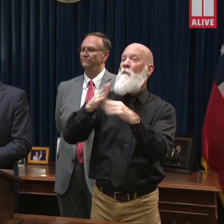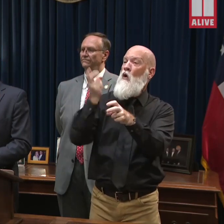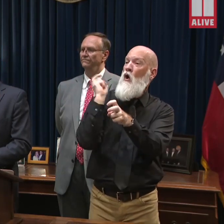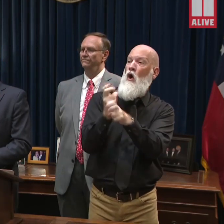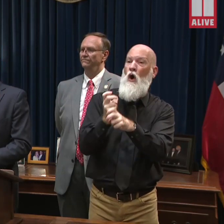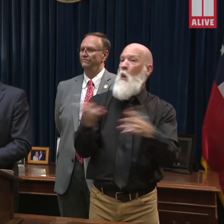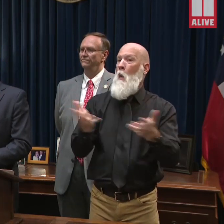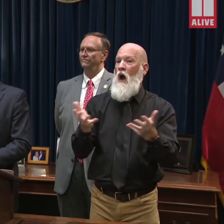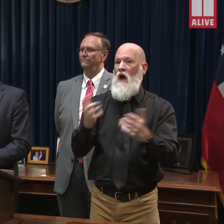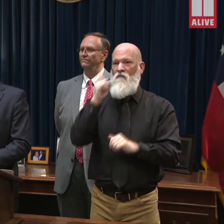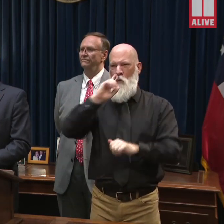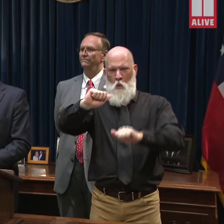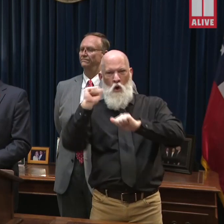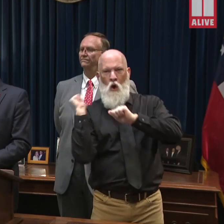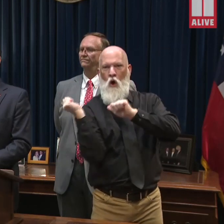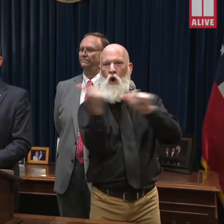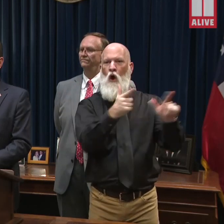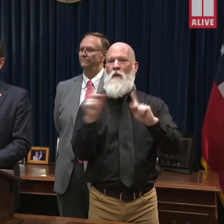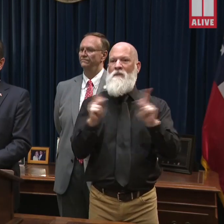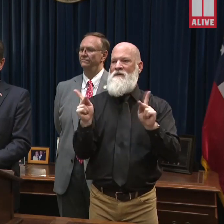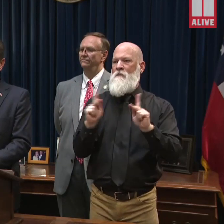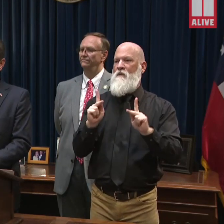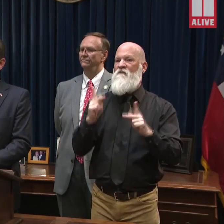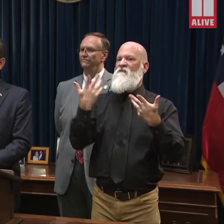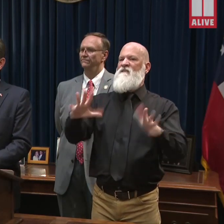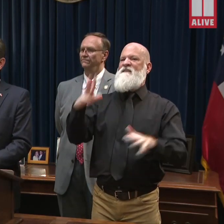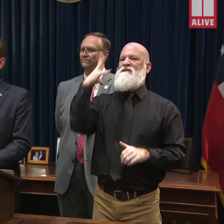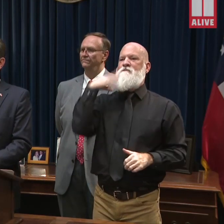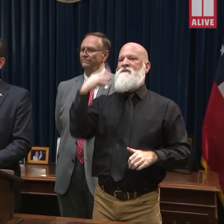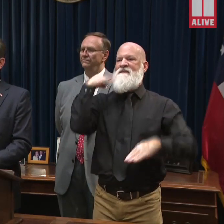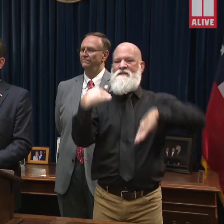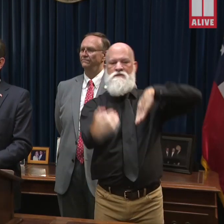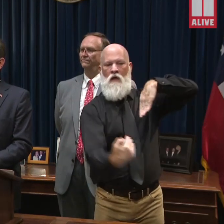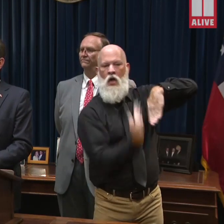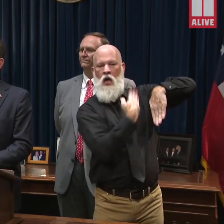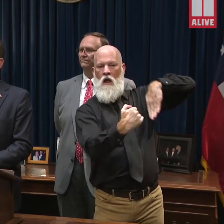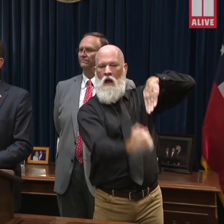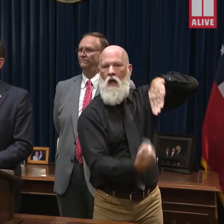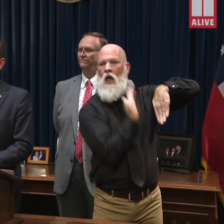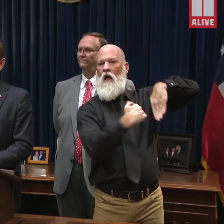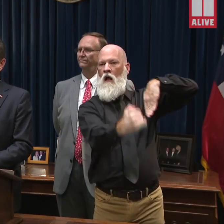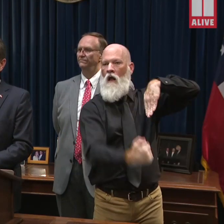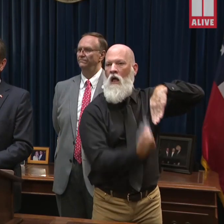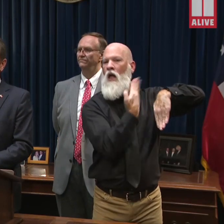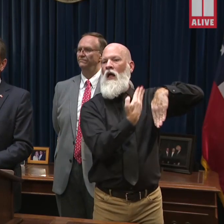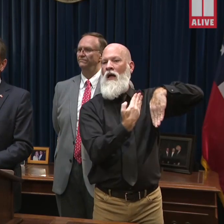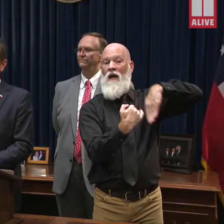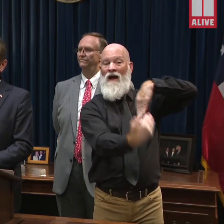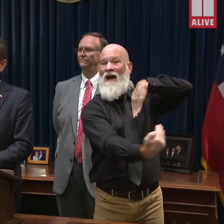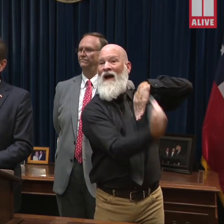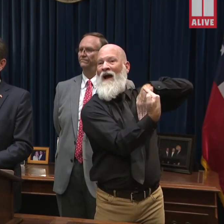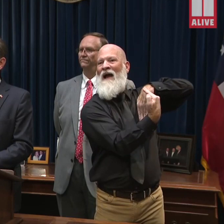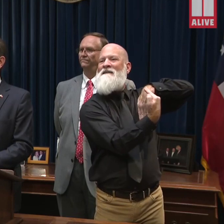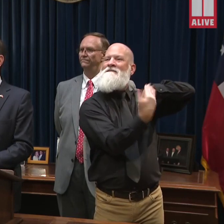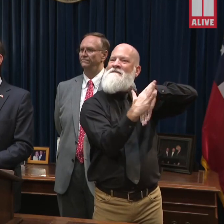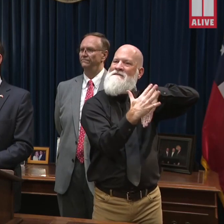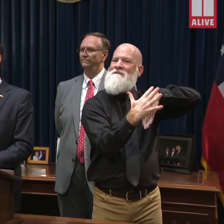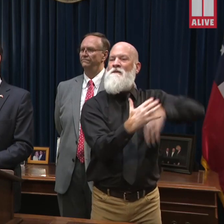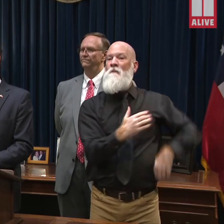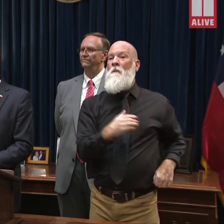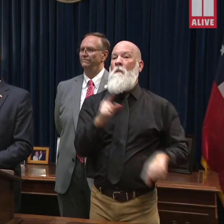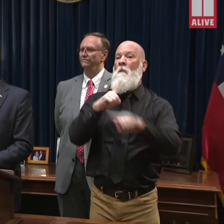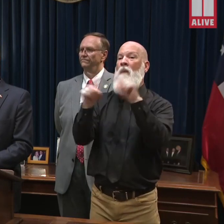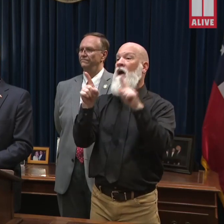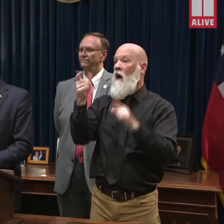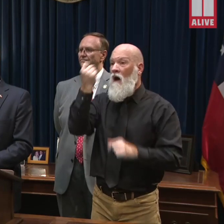areas is we've been hit before. We don't need to hit be hit again, but we don't have much control over that. The best we can do is prepare